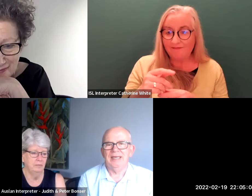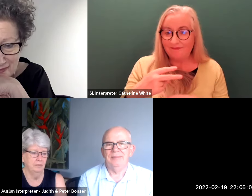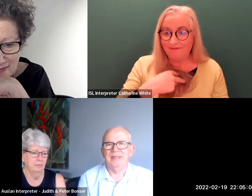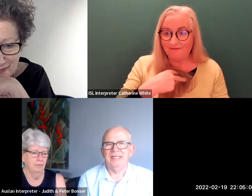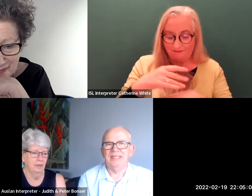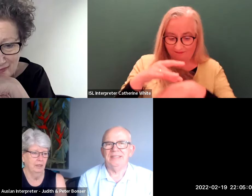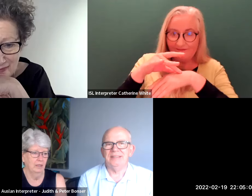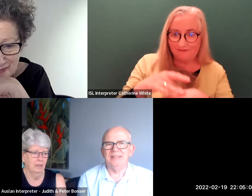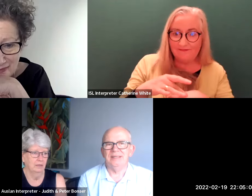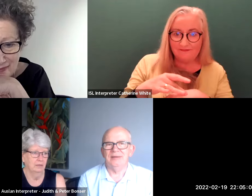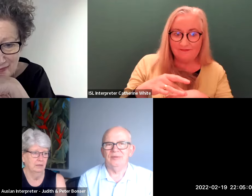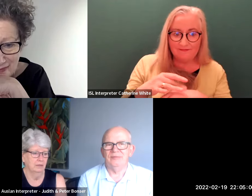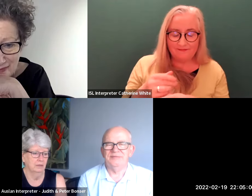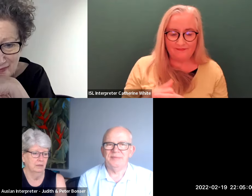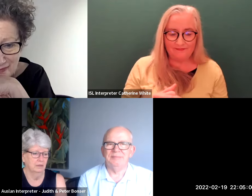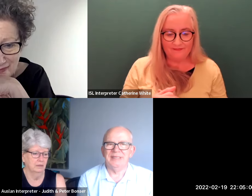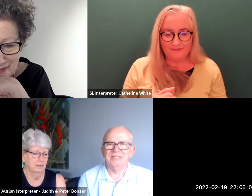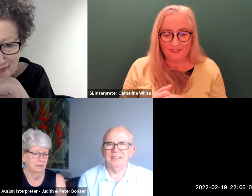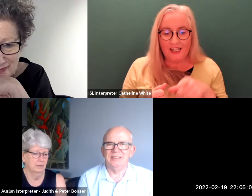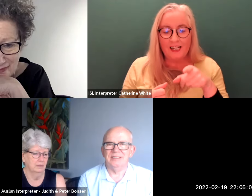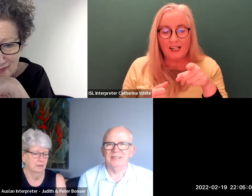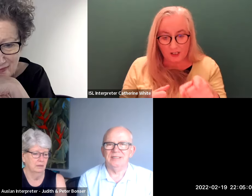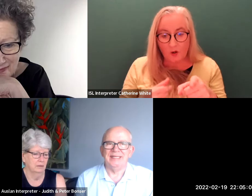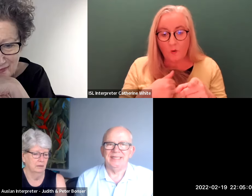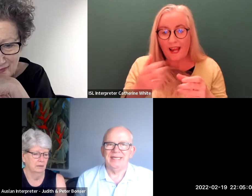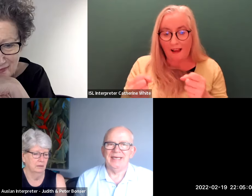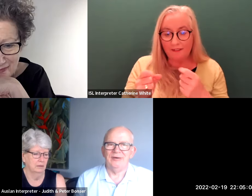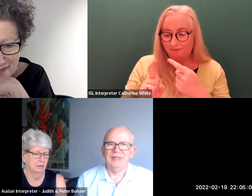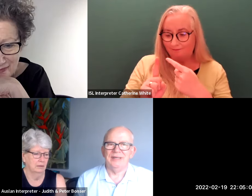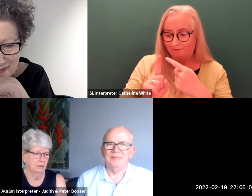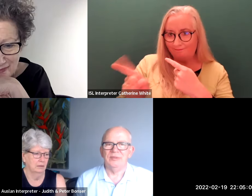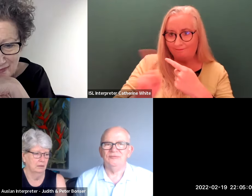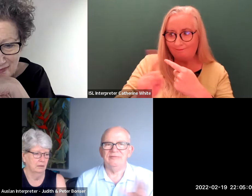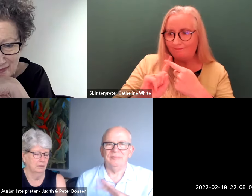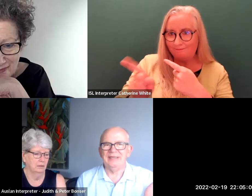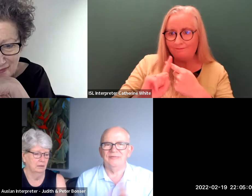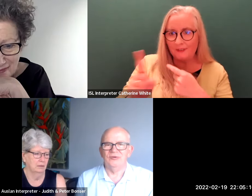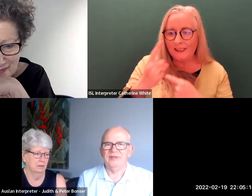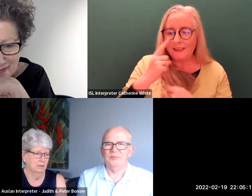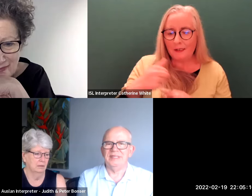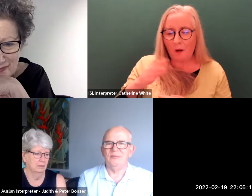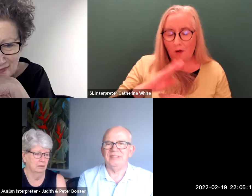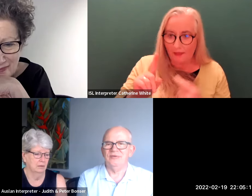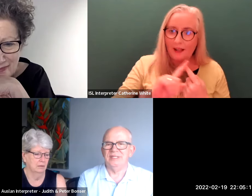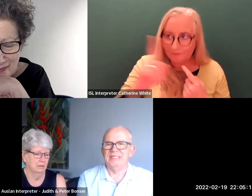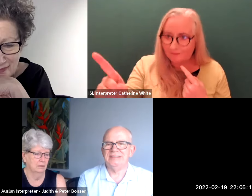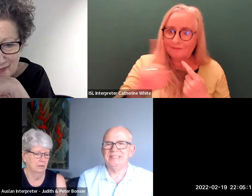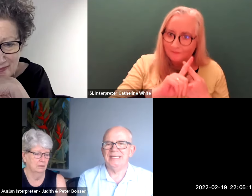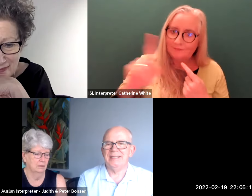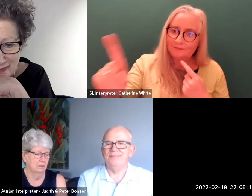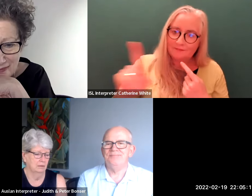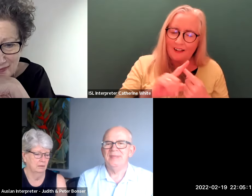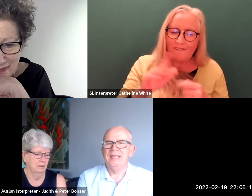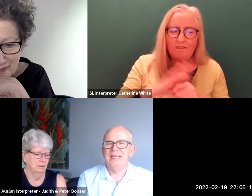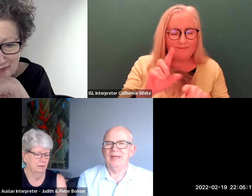he we've spent many time many months down there now um we've traveled back and forth helping him with different things